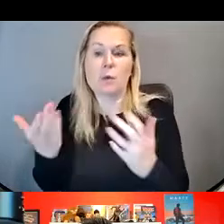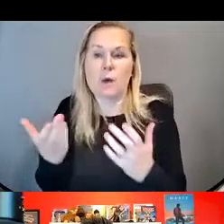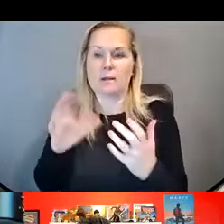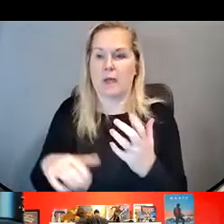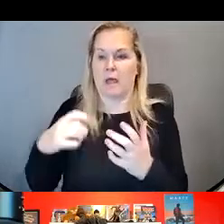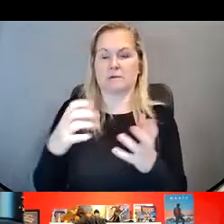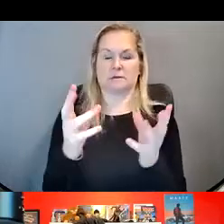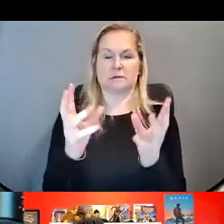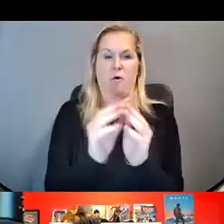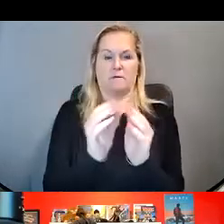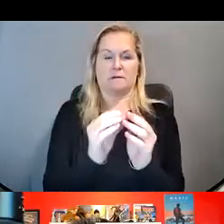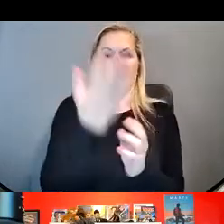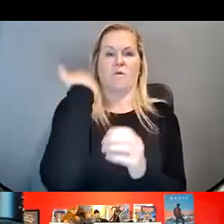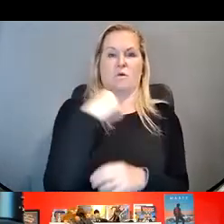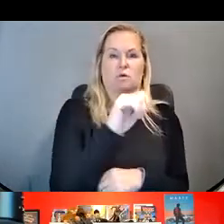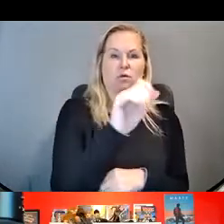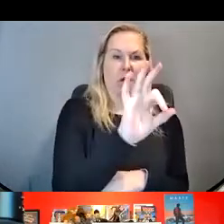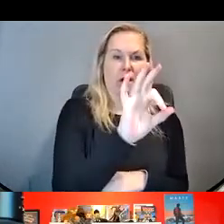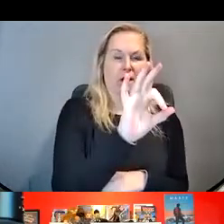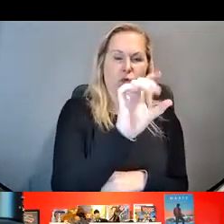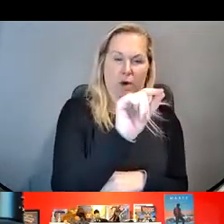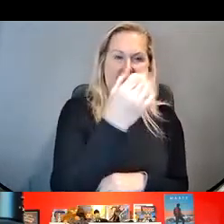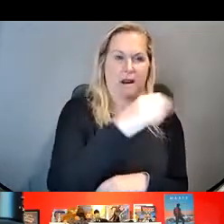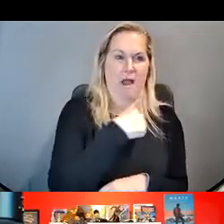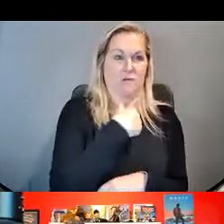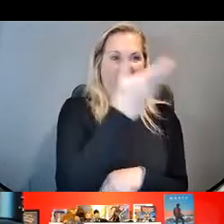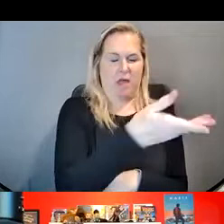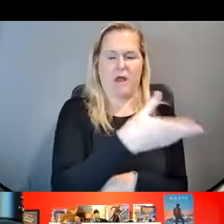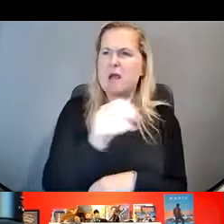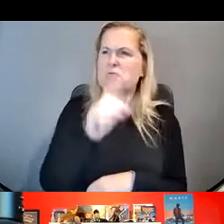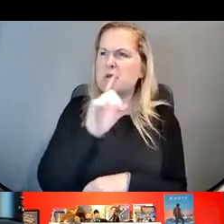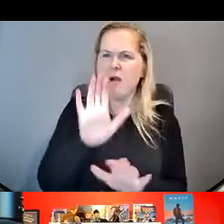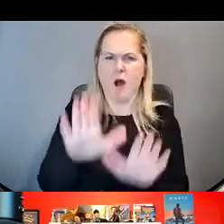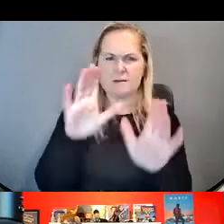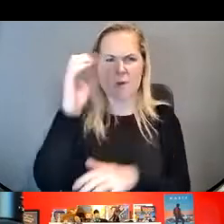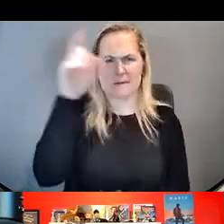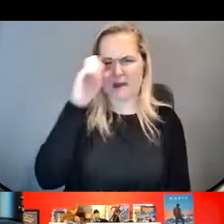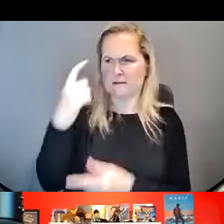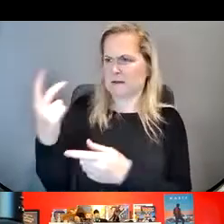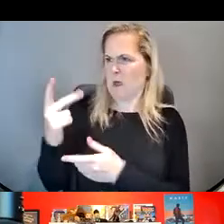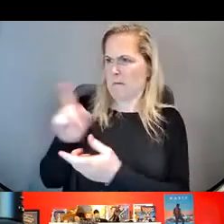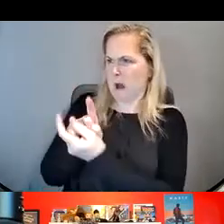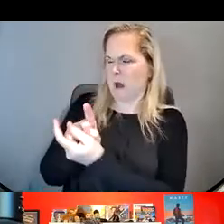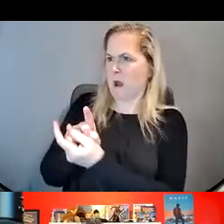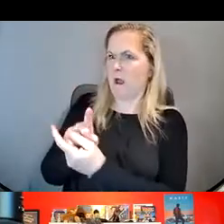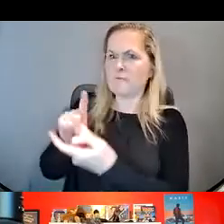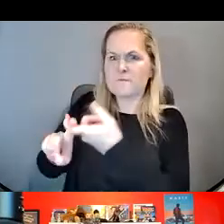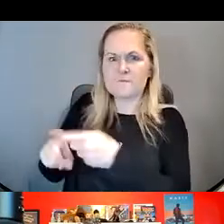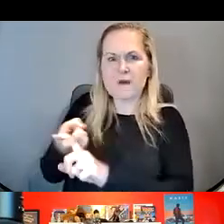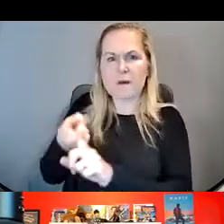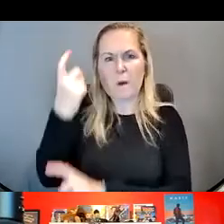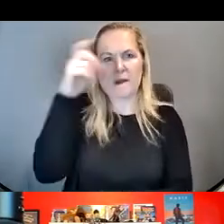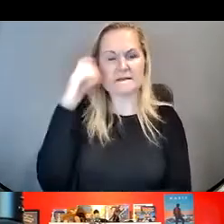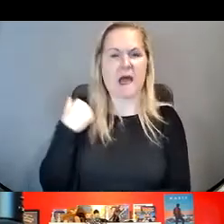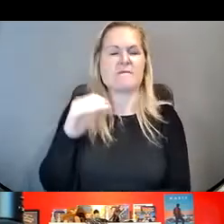conference that I spoke at in 2019. And it was very awesome because we became fast friends as a result of a mutual connection